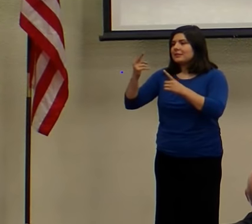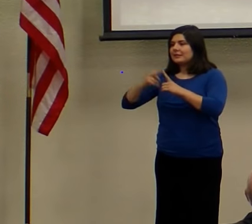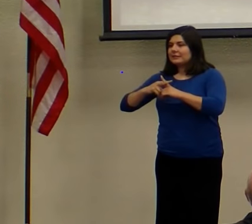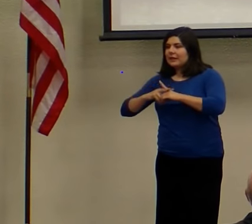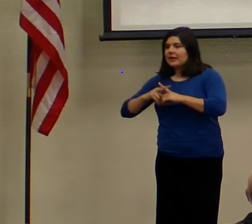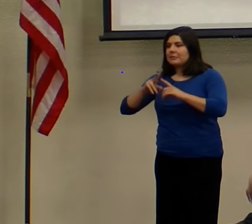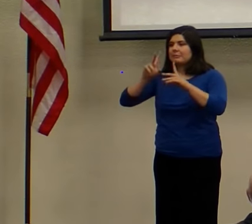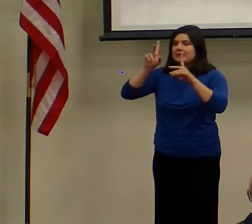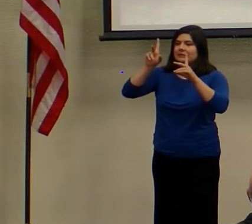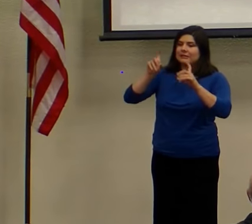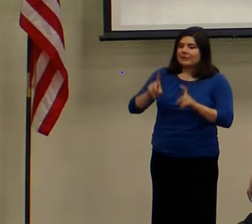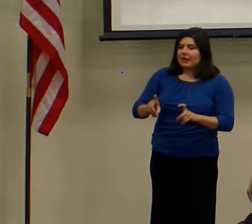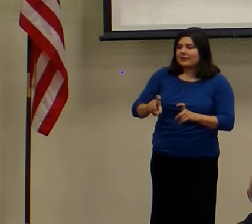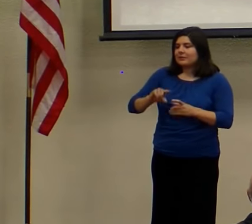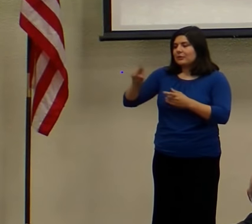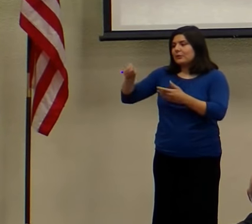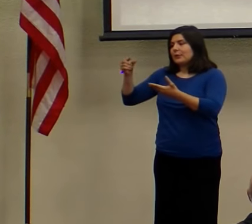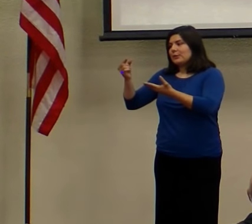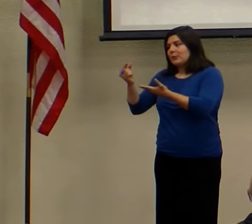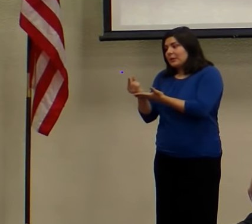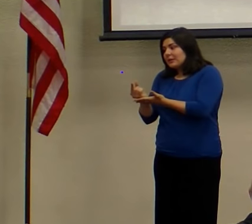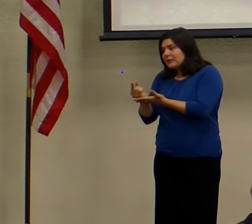Assignments, tests, graduation.